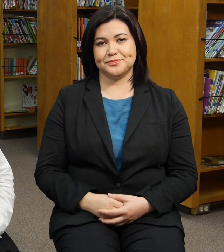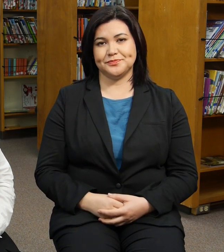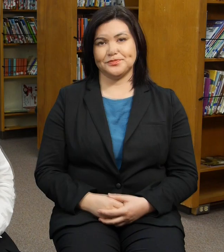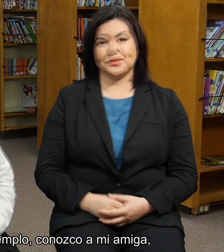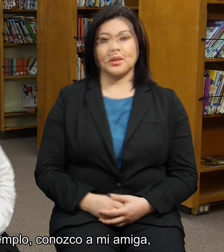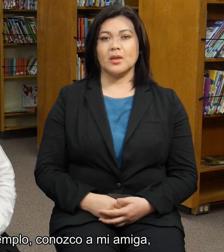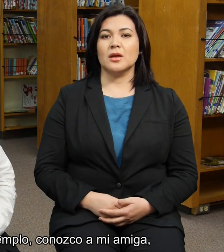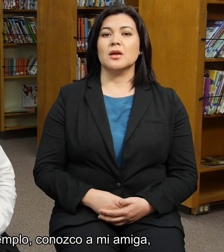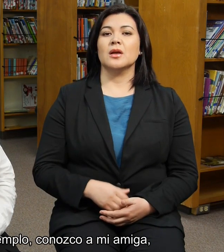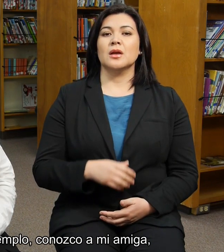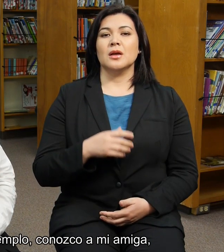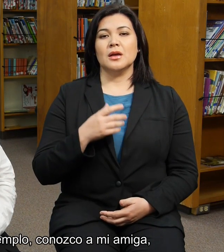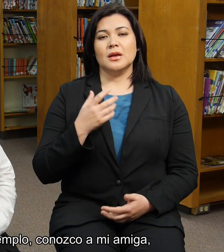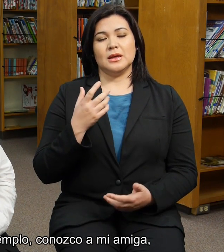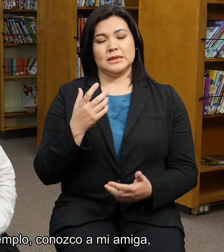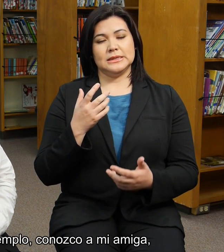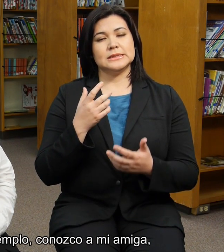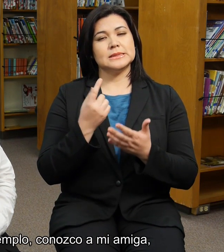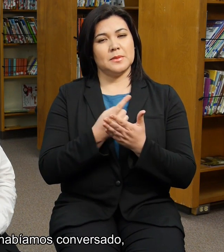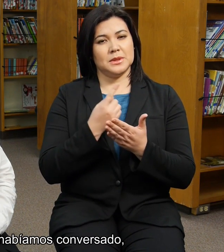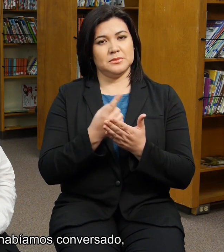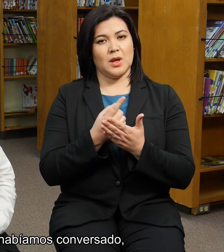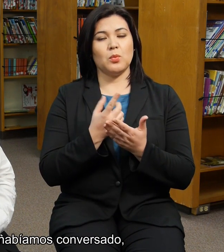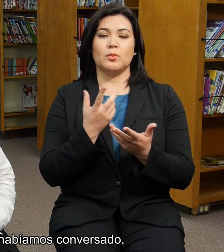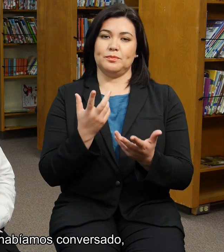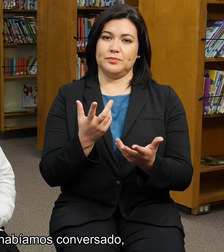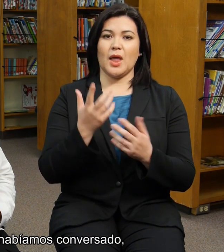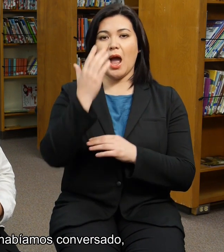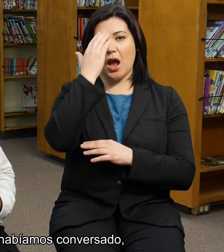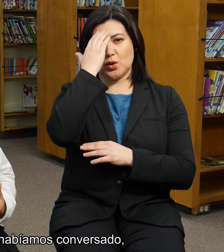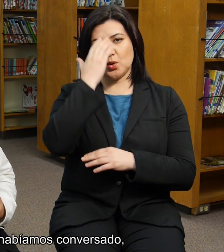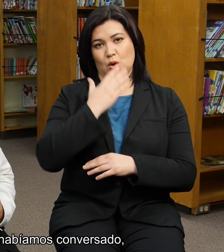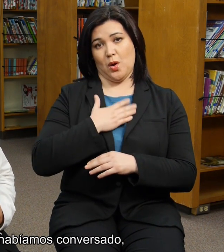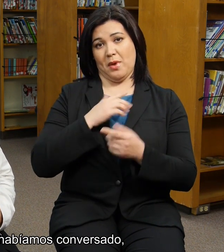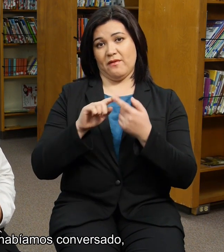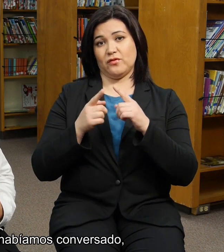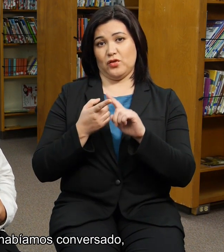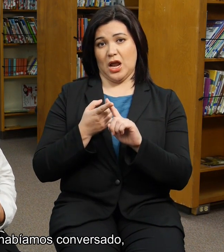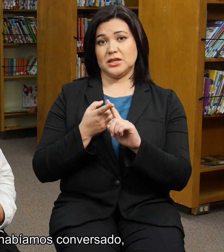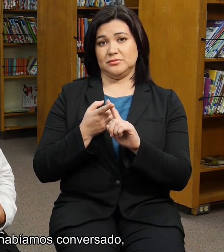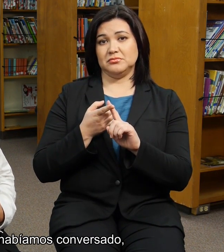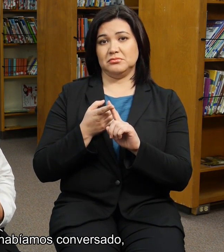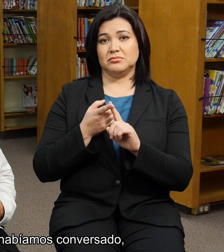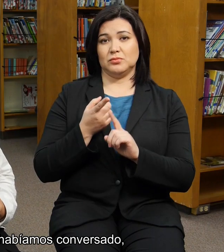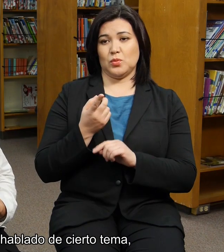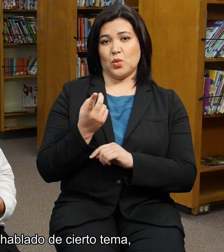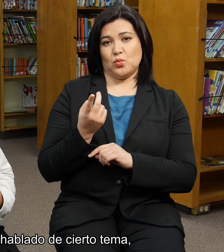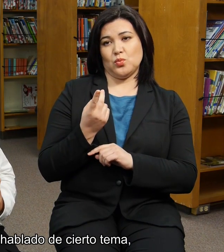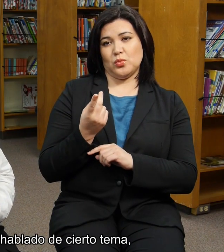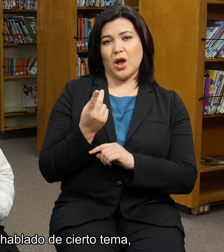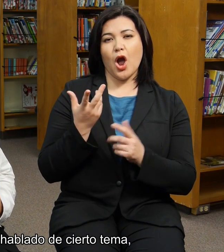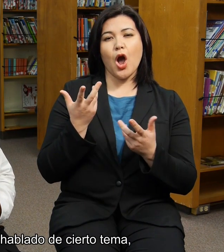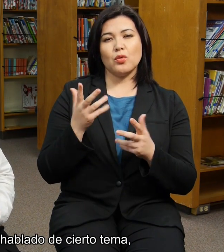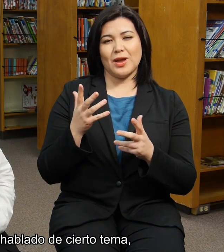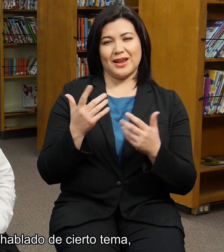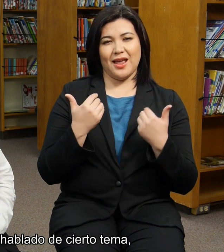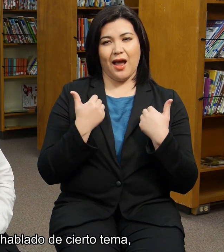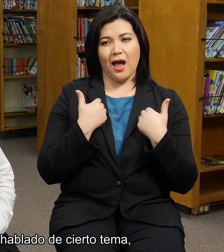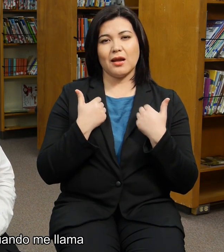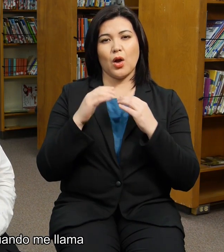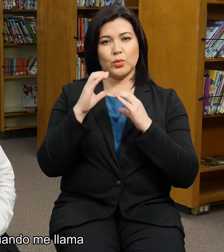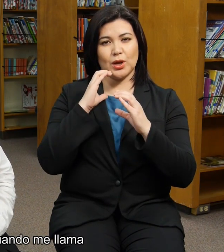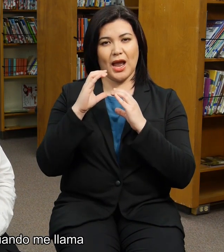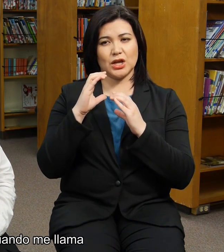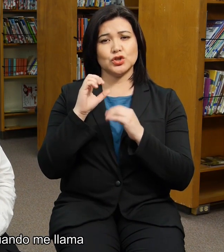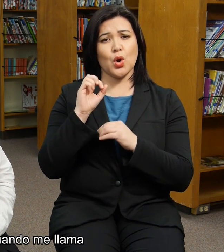Well, there's times, like, I know my friend, so she, we already had maybe a communication or we talked about a certain subject.